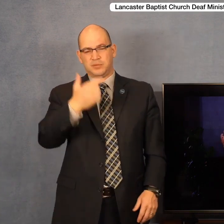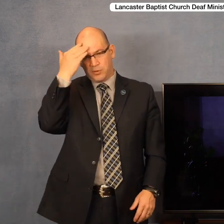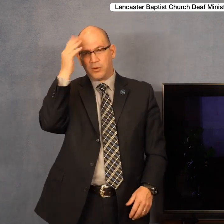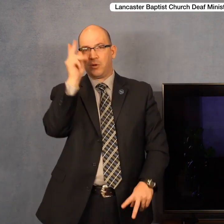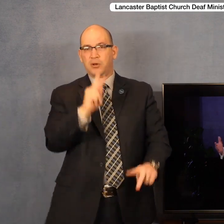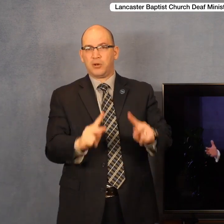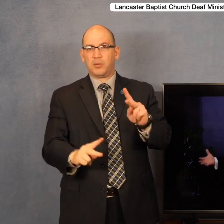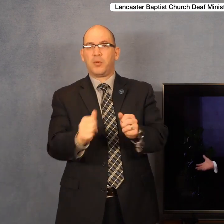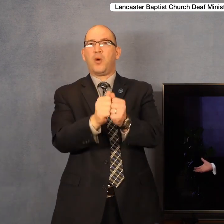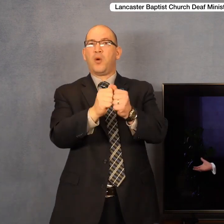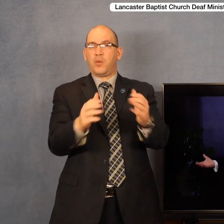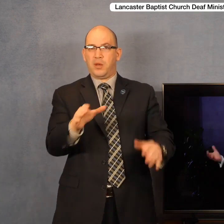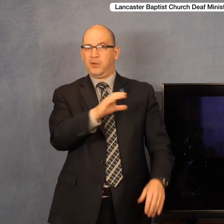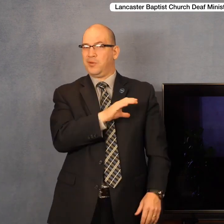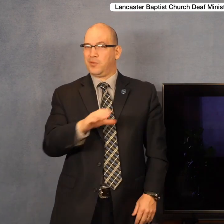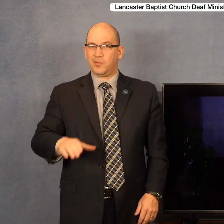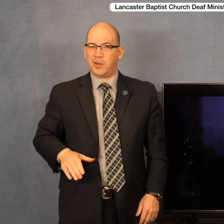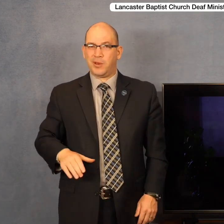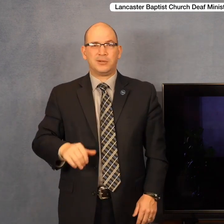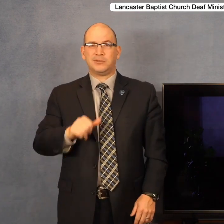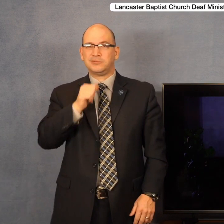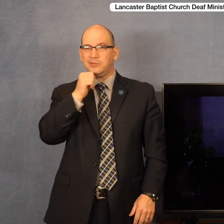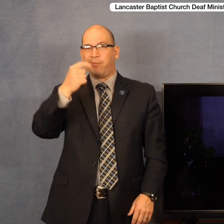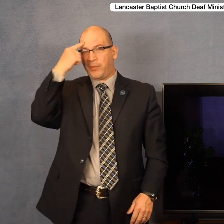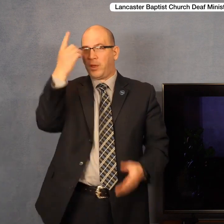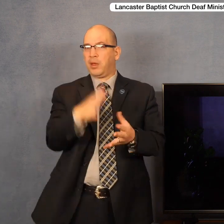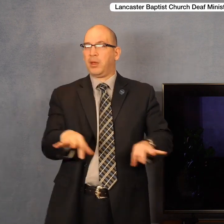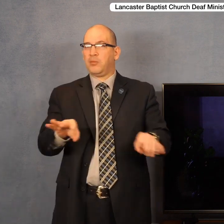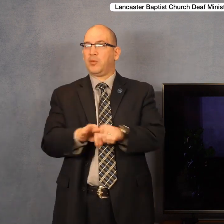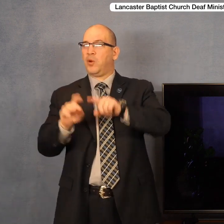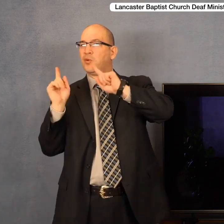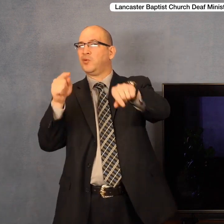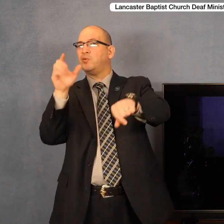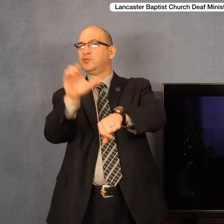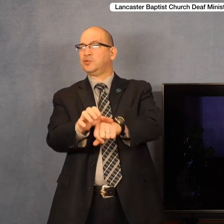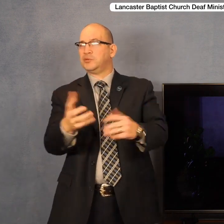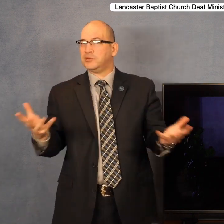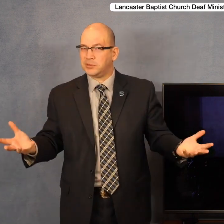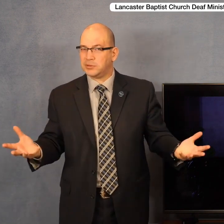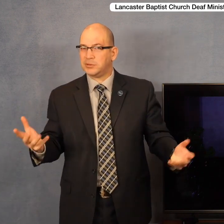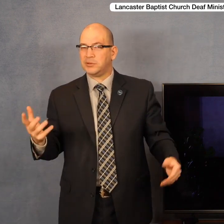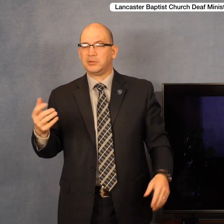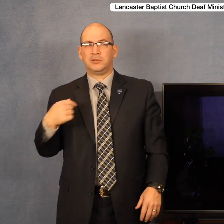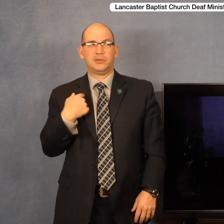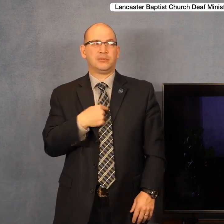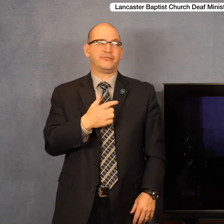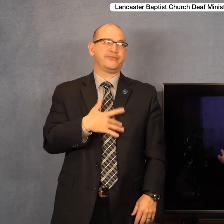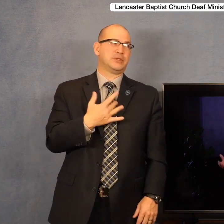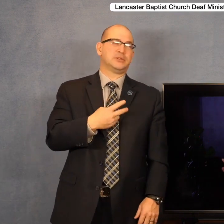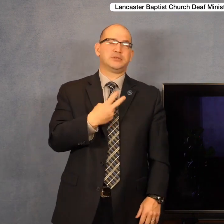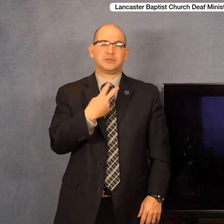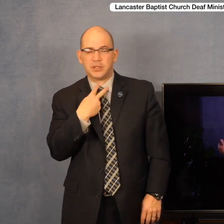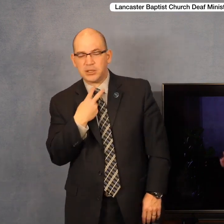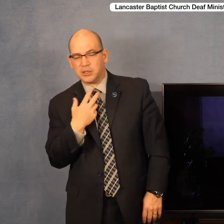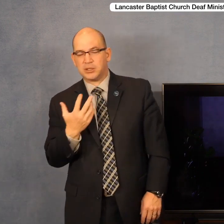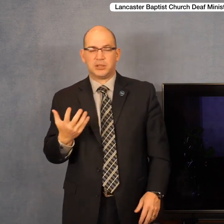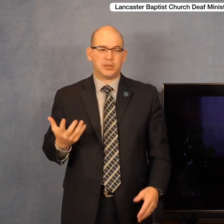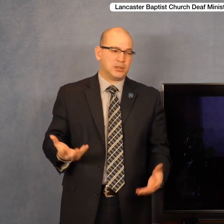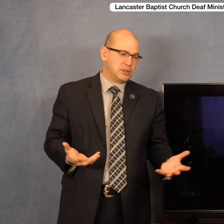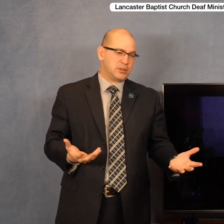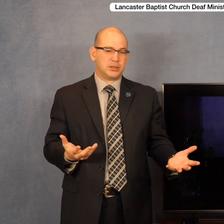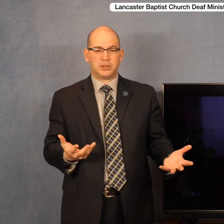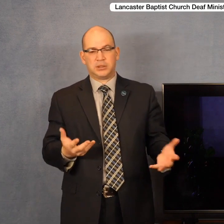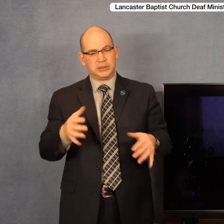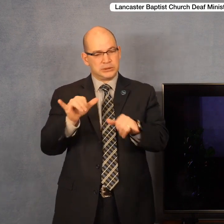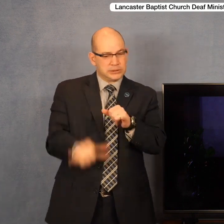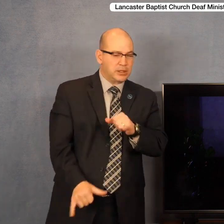Christ don't put a real priority on the assembly. And so here we are sometimes feeling stuck at home and not able to get out and do things we want to